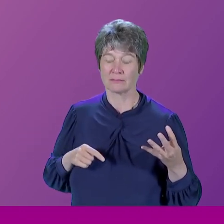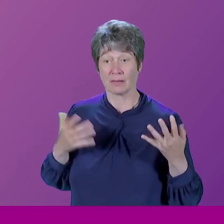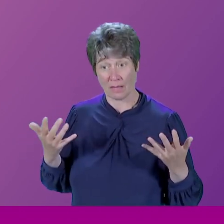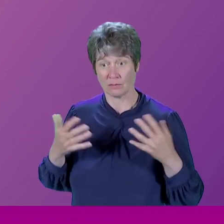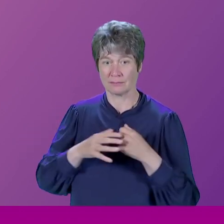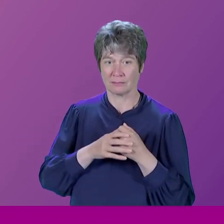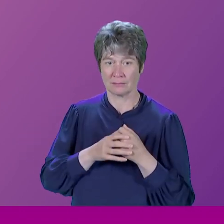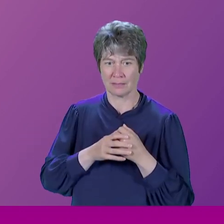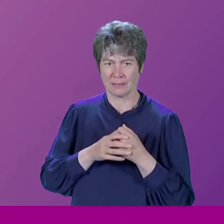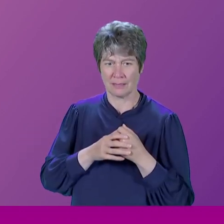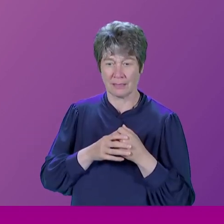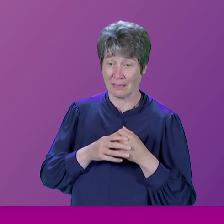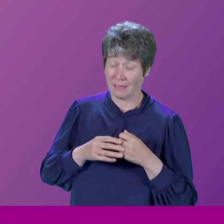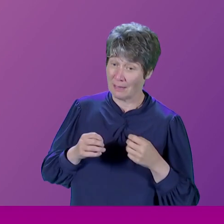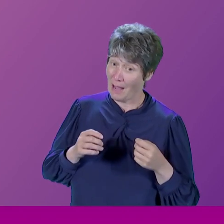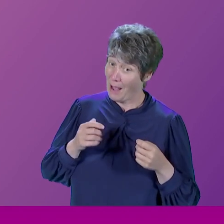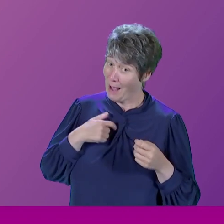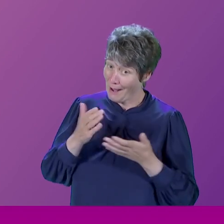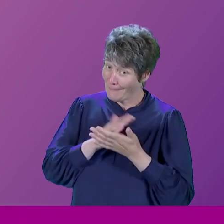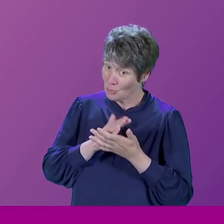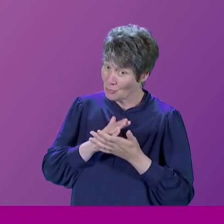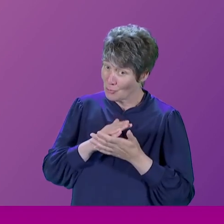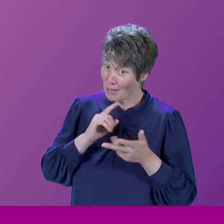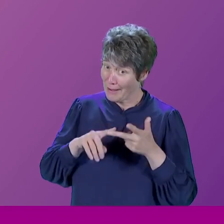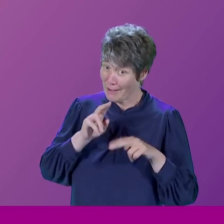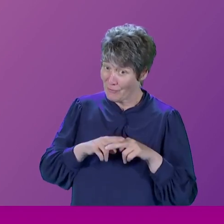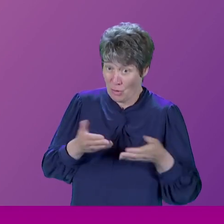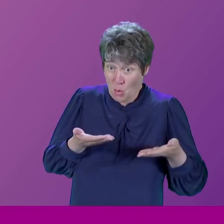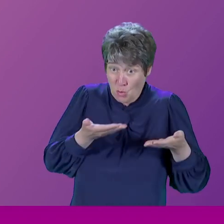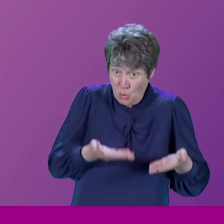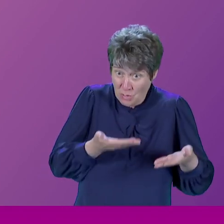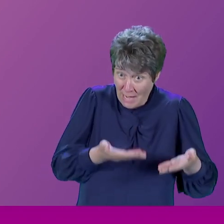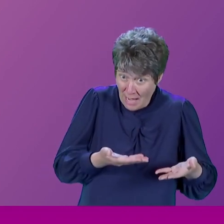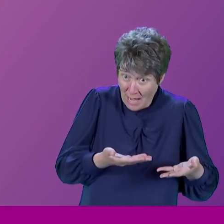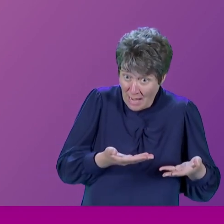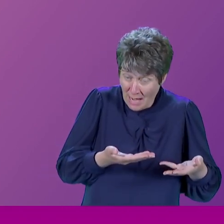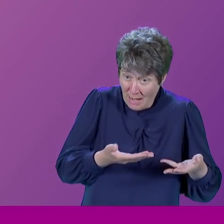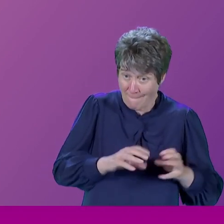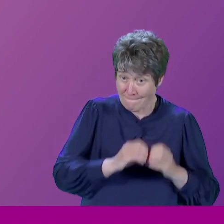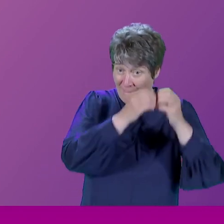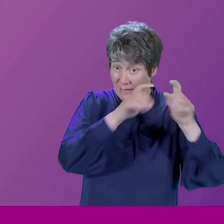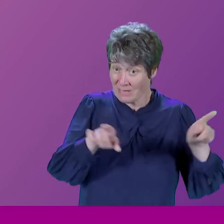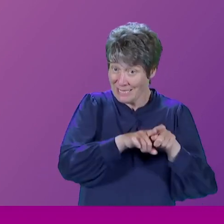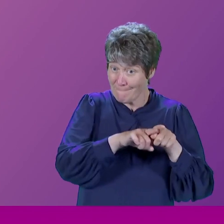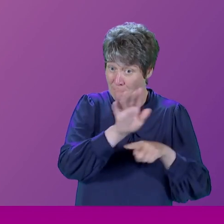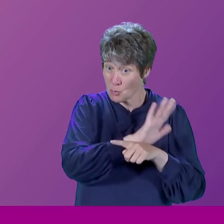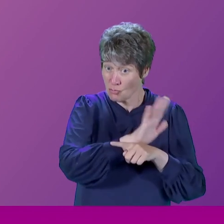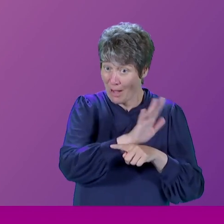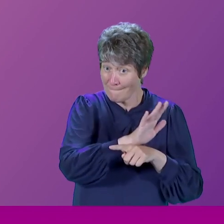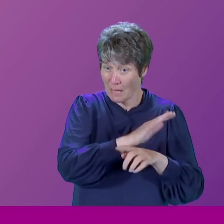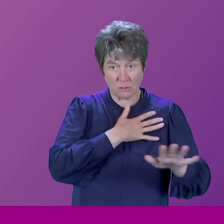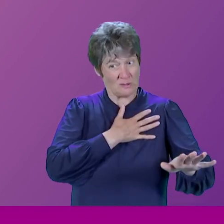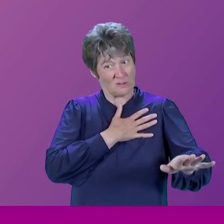I'm not sure who could make this programme today, by the way, because... No, I mean, it raises a lot of ethical issues. Because, you know, obviously,